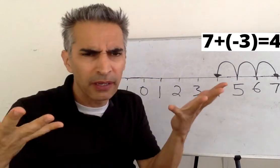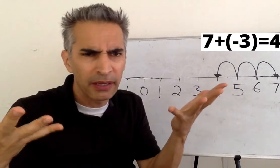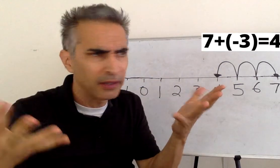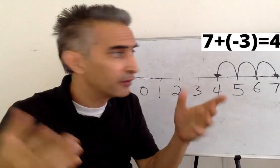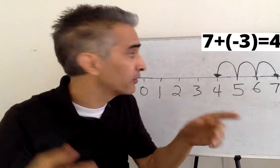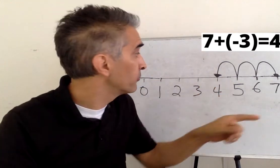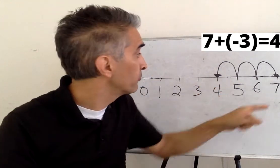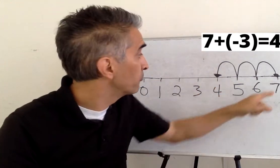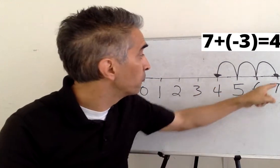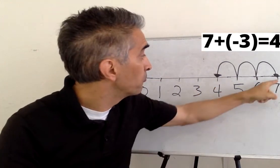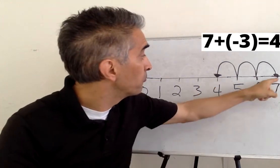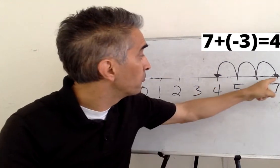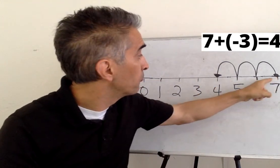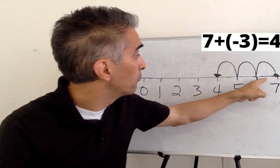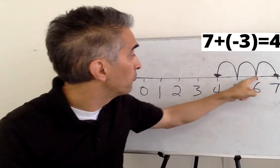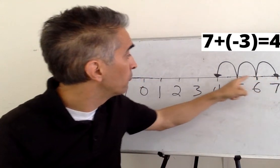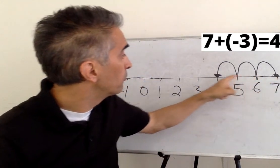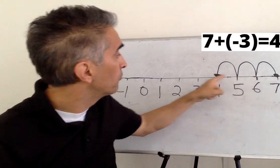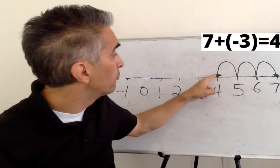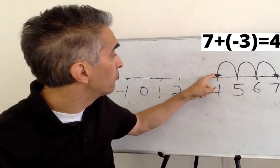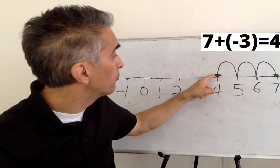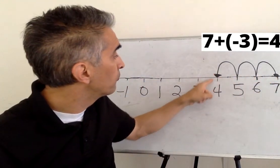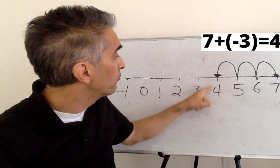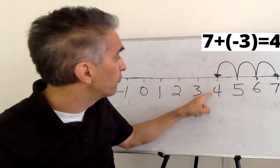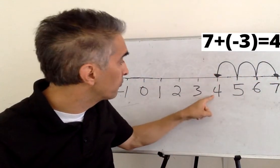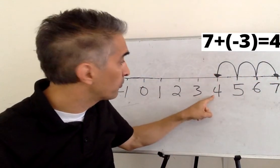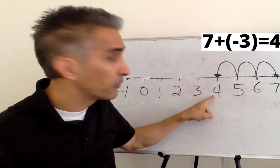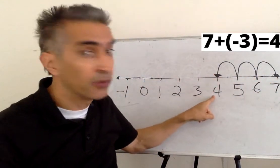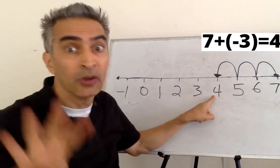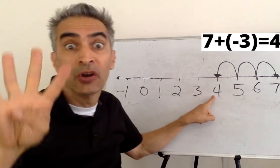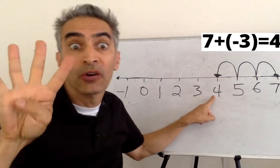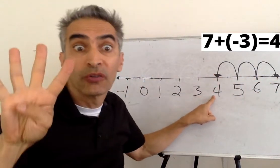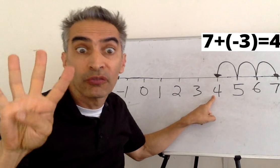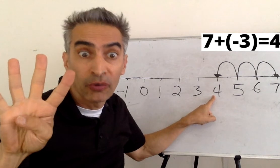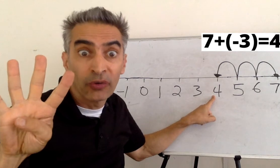4.